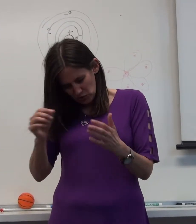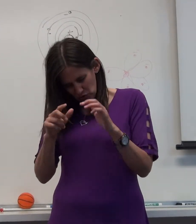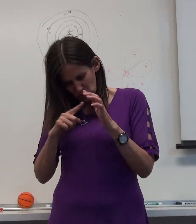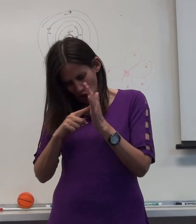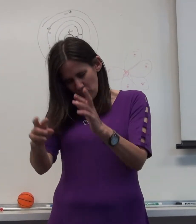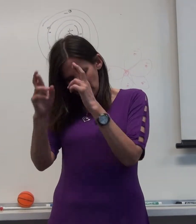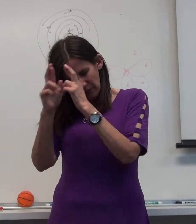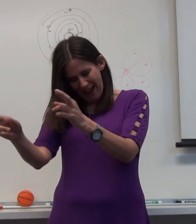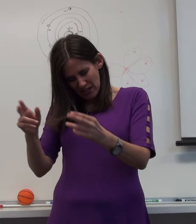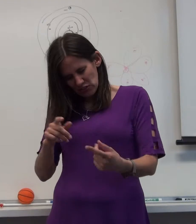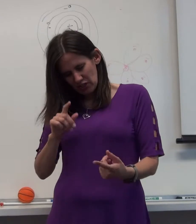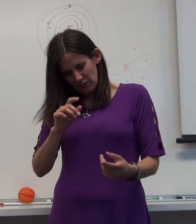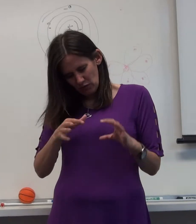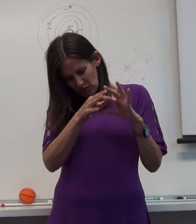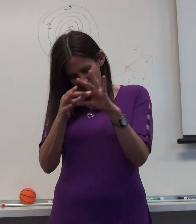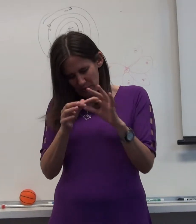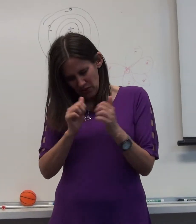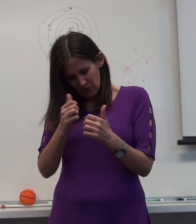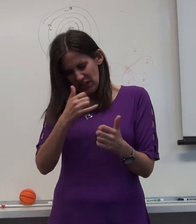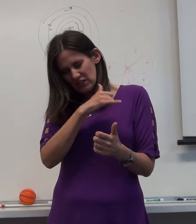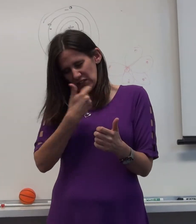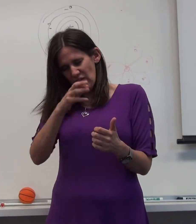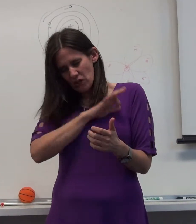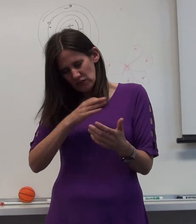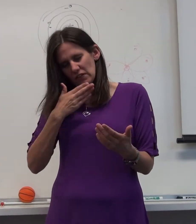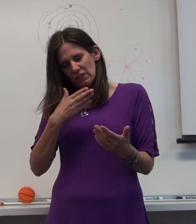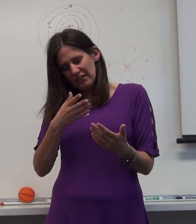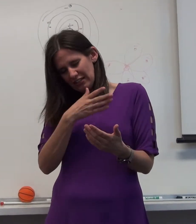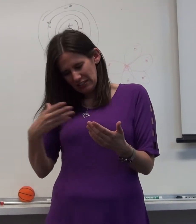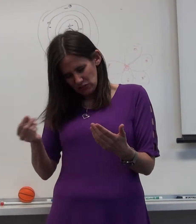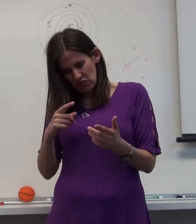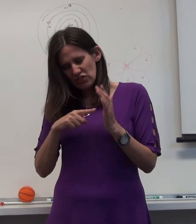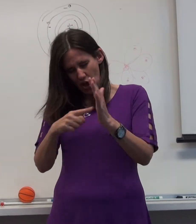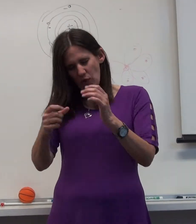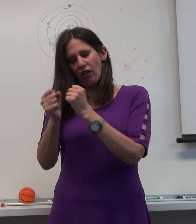the way that we show respect in this relationship to Shiloh.